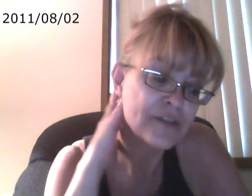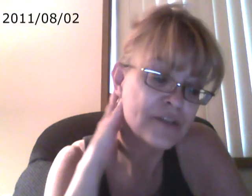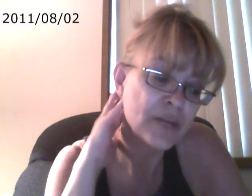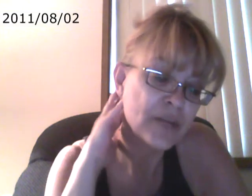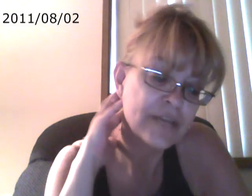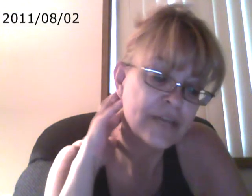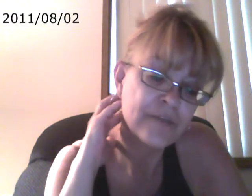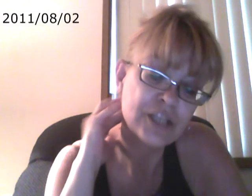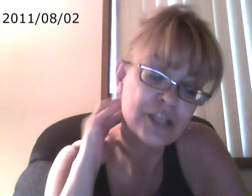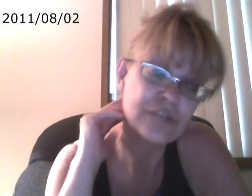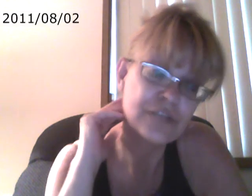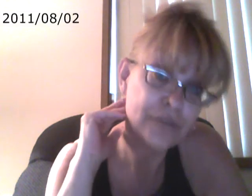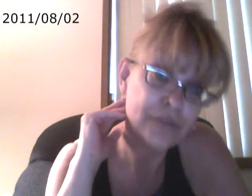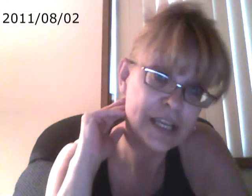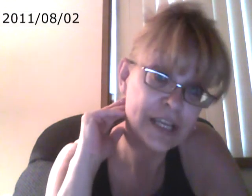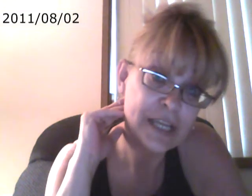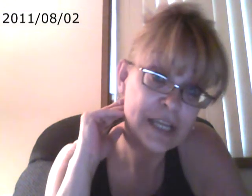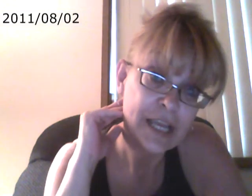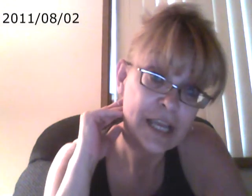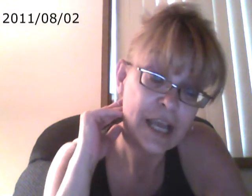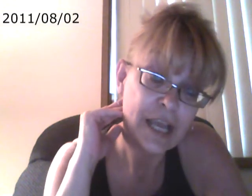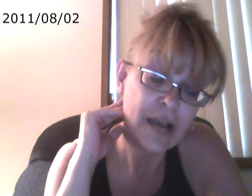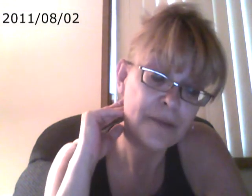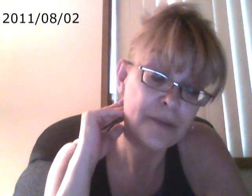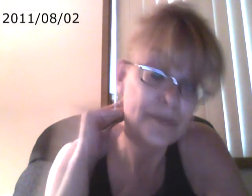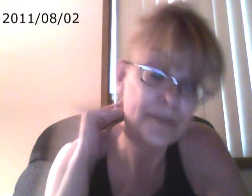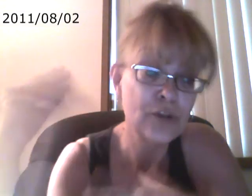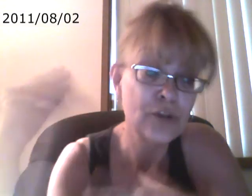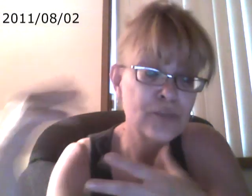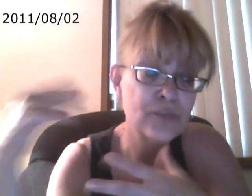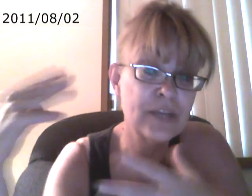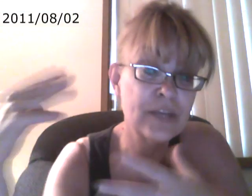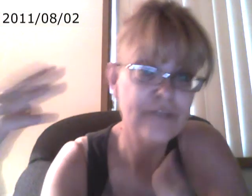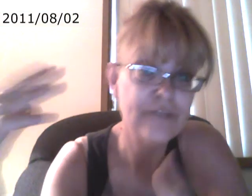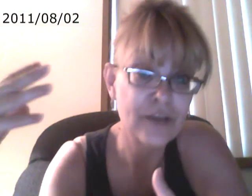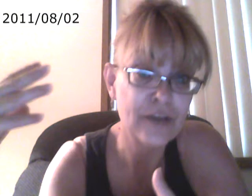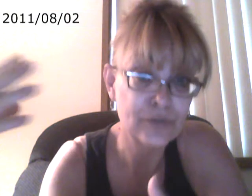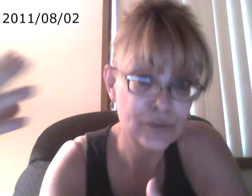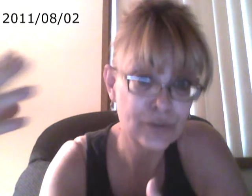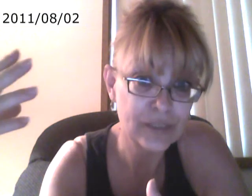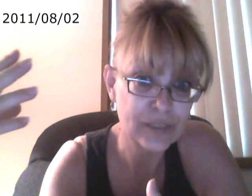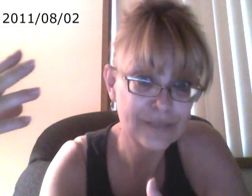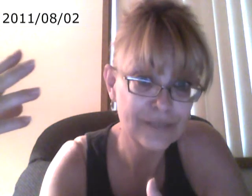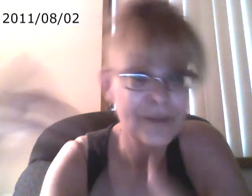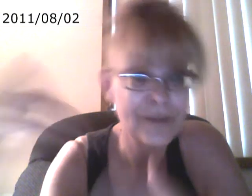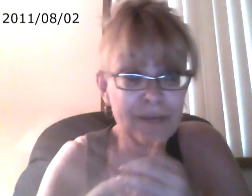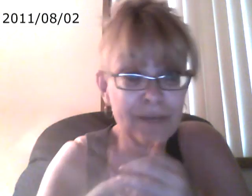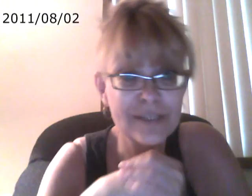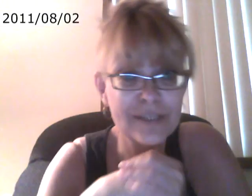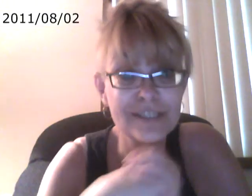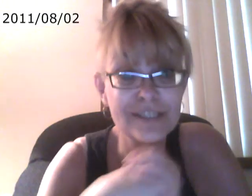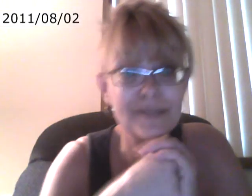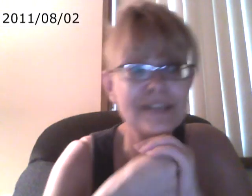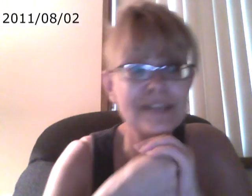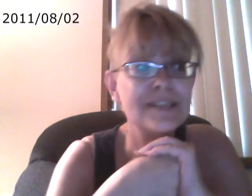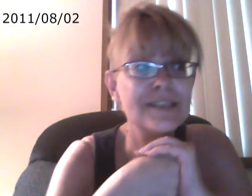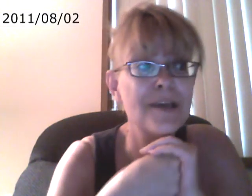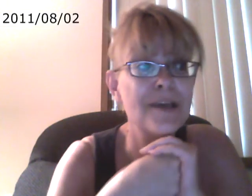spreading information free, um, but also putting a value to it. One of the main reasons is because, um,